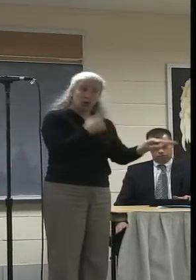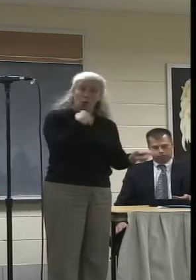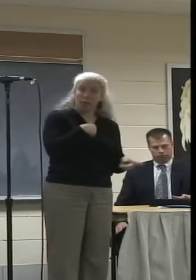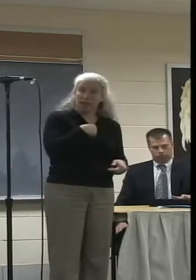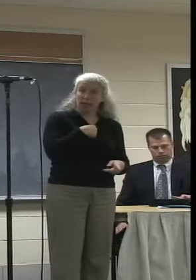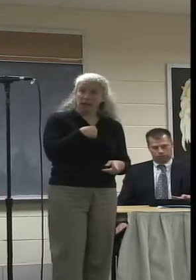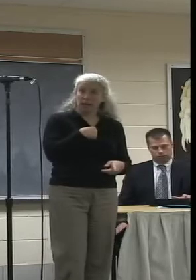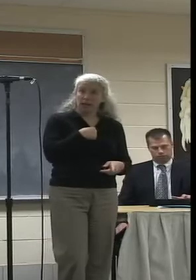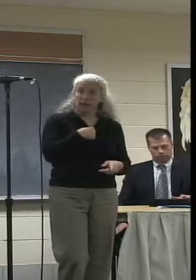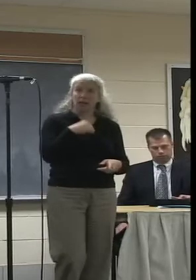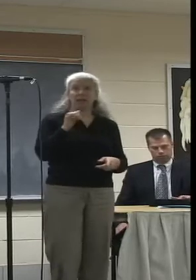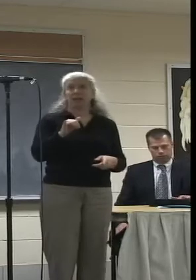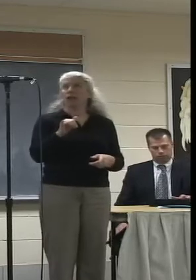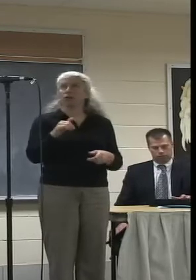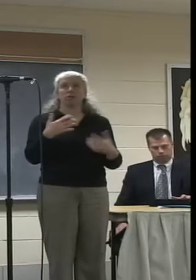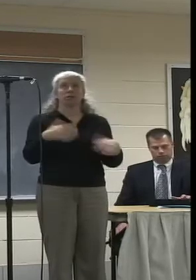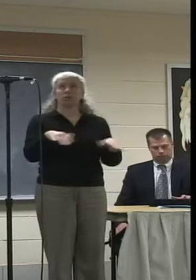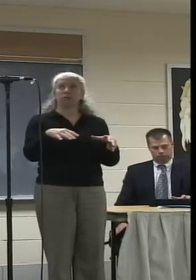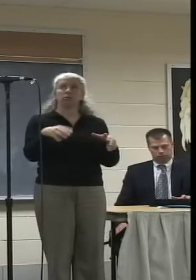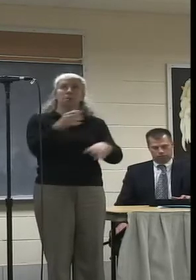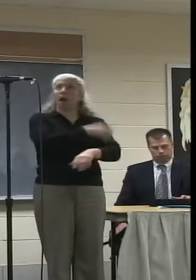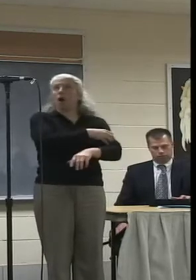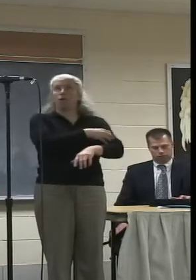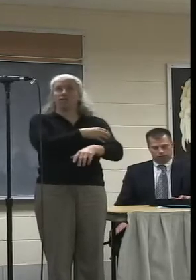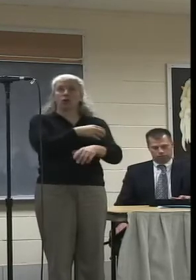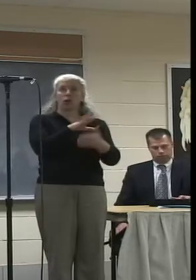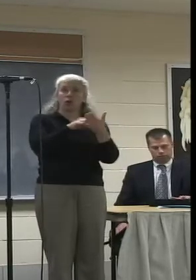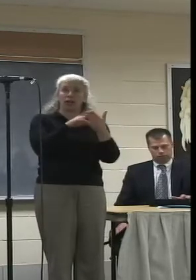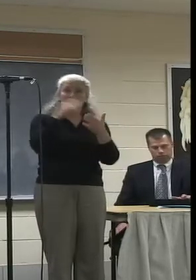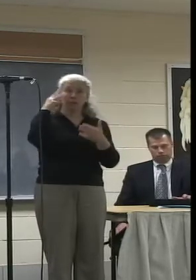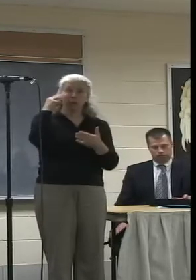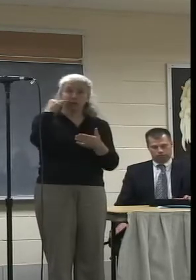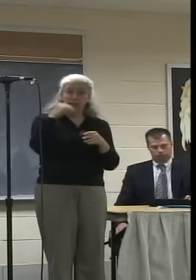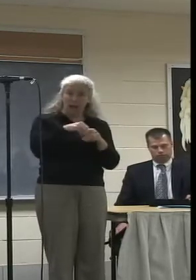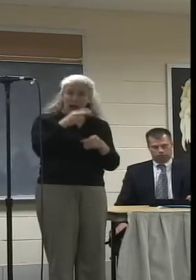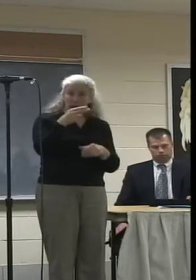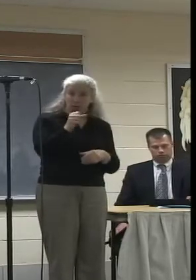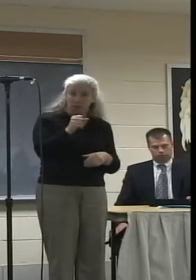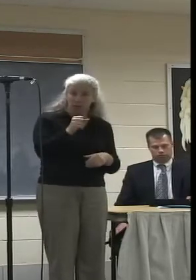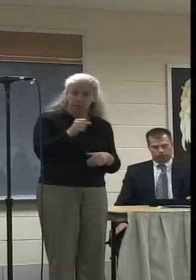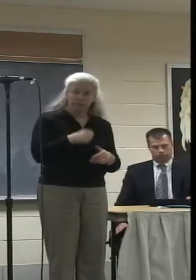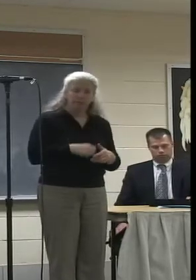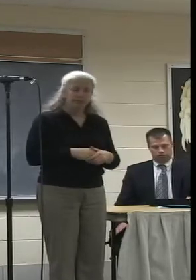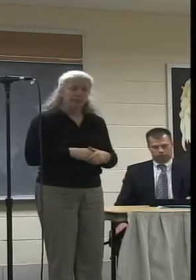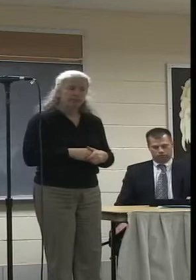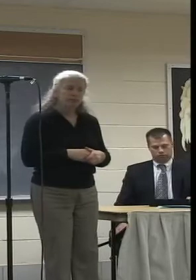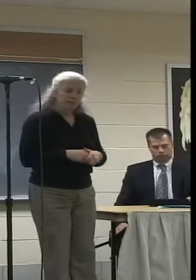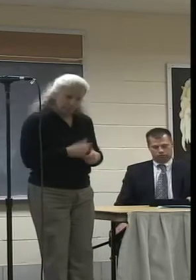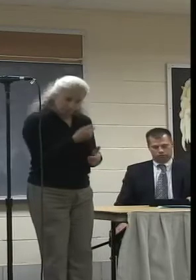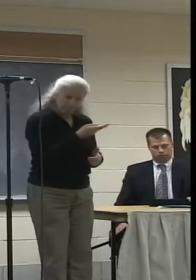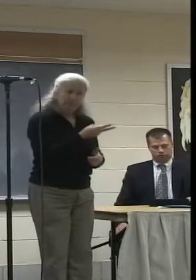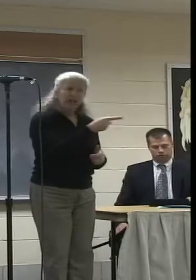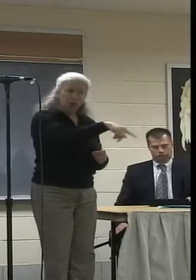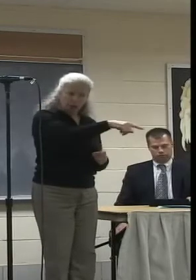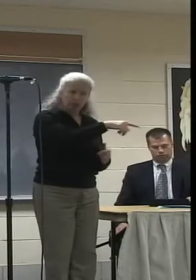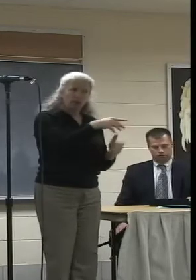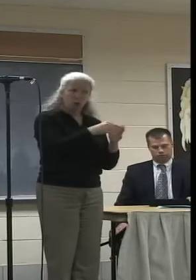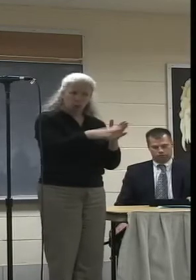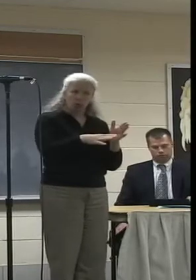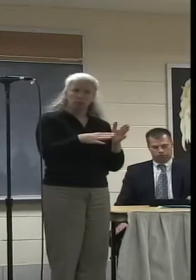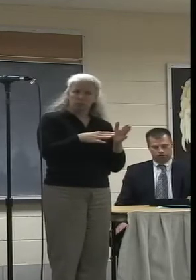you know, some of their most powerful learning experiences at the high school. Several of my students went on to